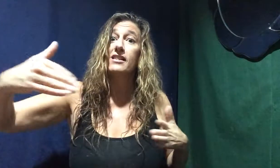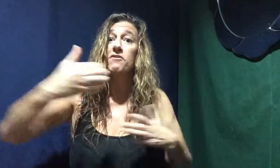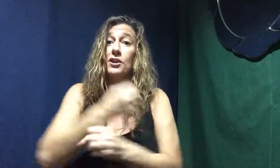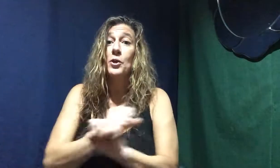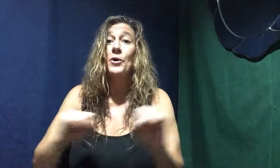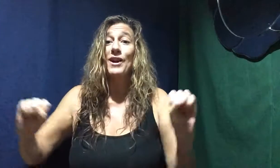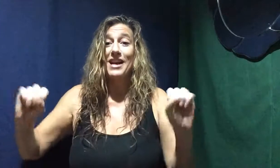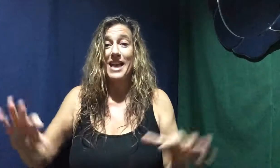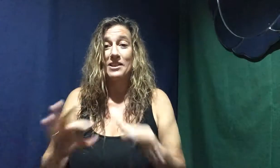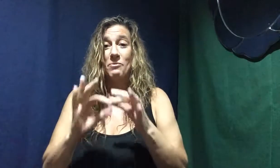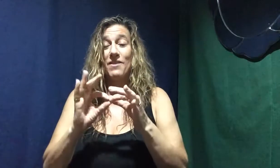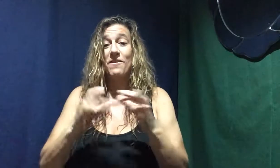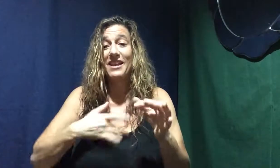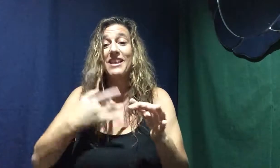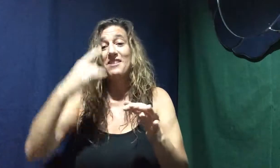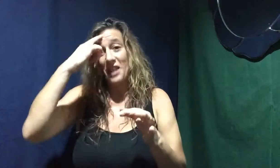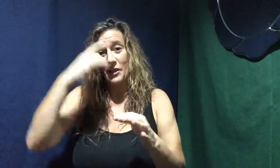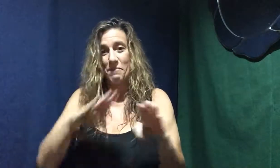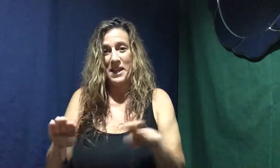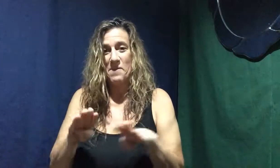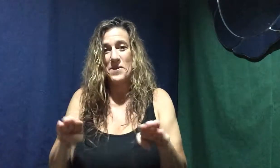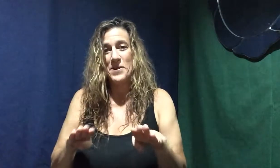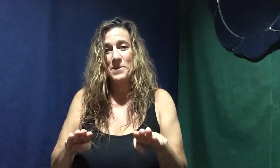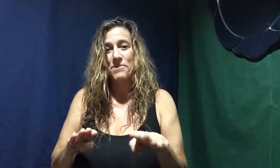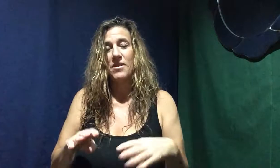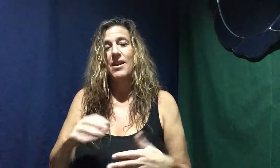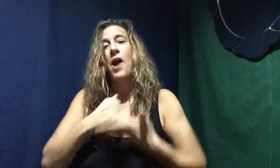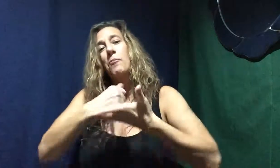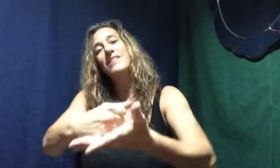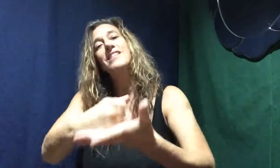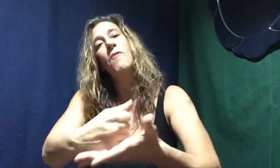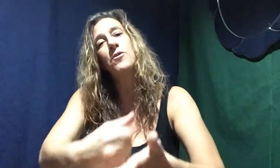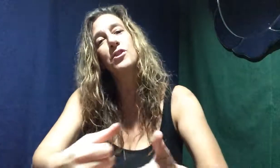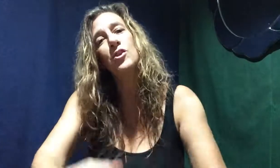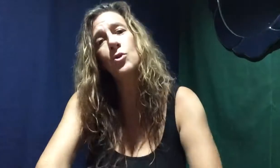of secure attachment, feelings, thoughts and behaviors. I hope this is helpful to you.